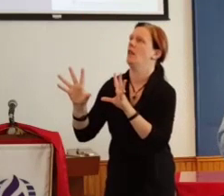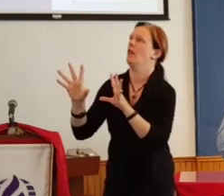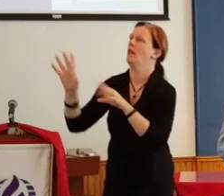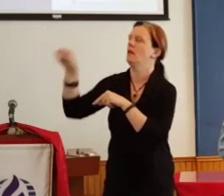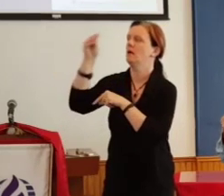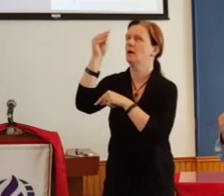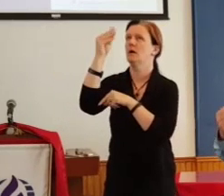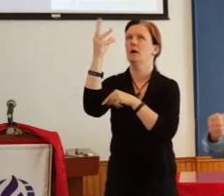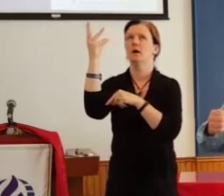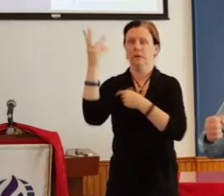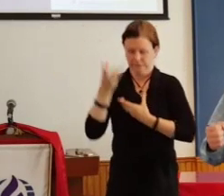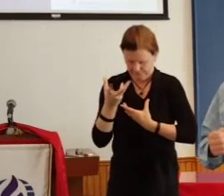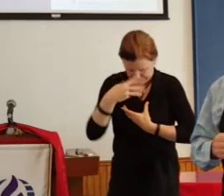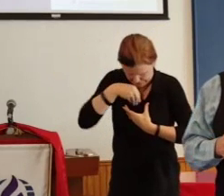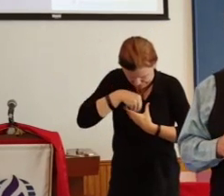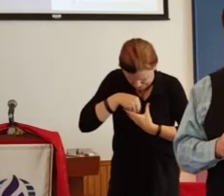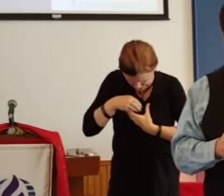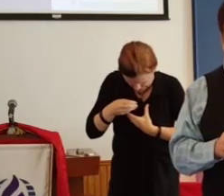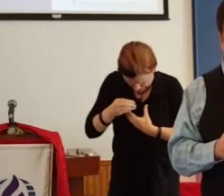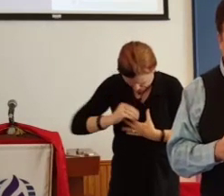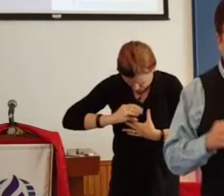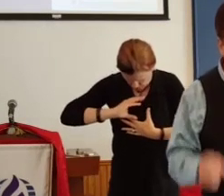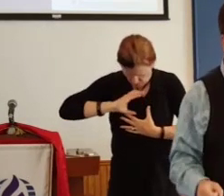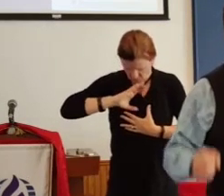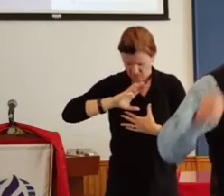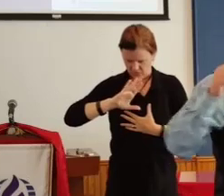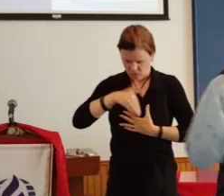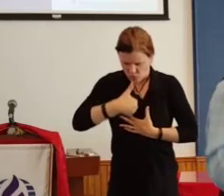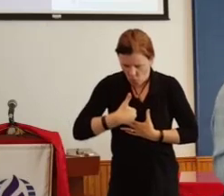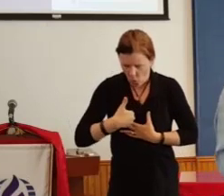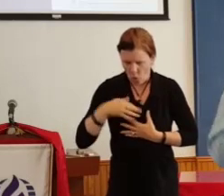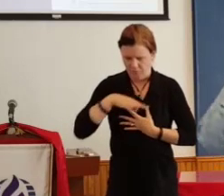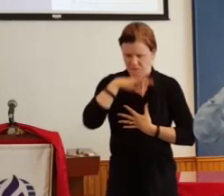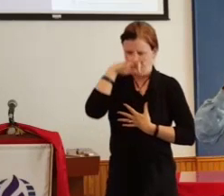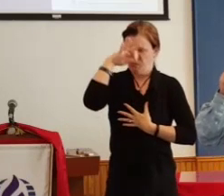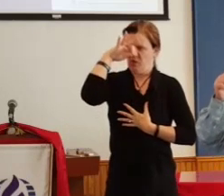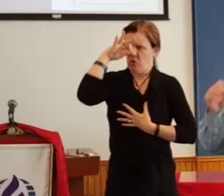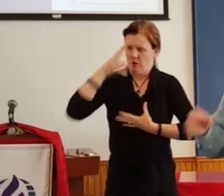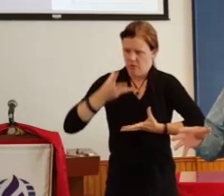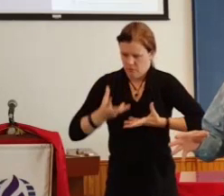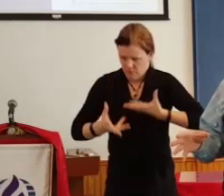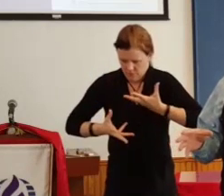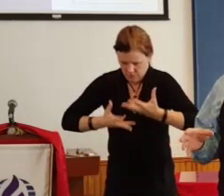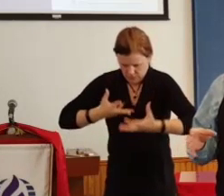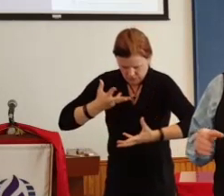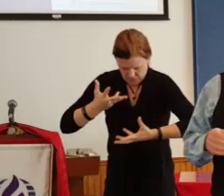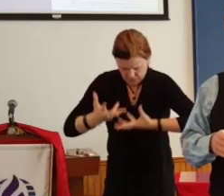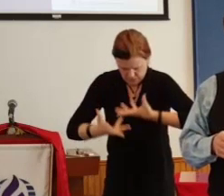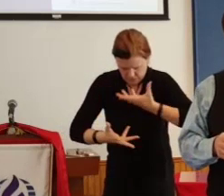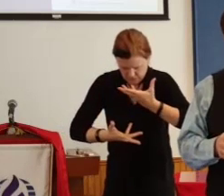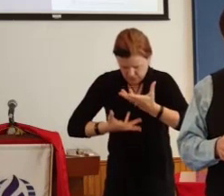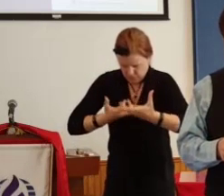spirit inside of us that we've never felt before, filling us and motivating us and taking over our thoughts and our beings.